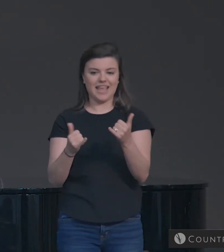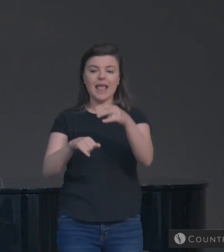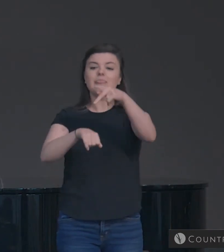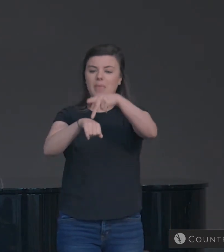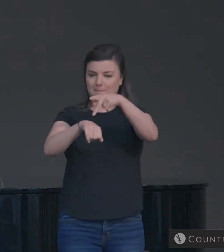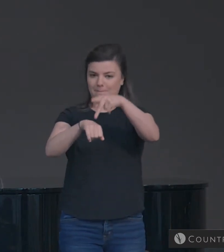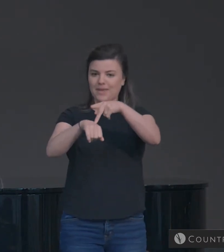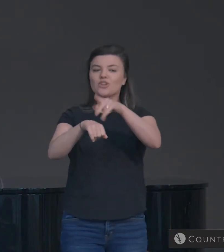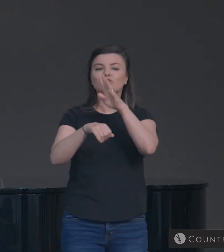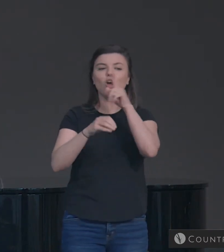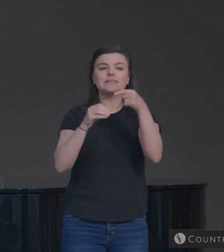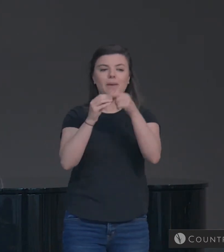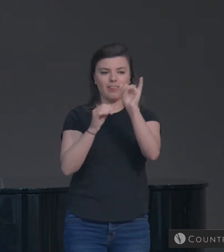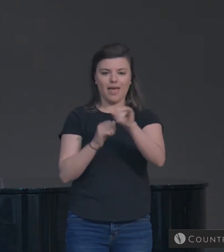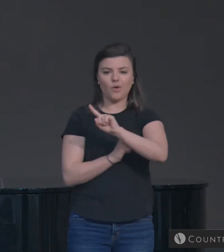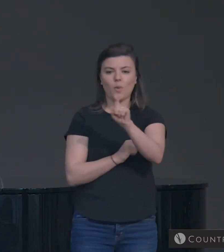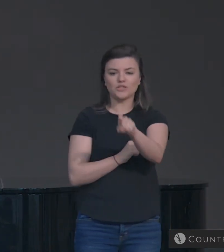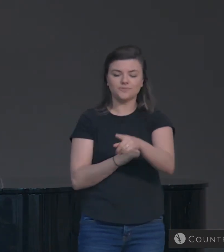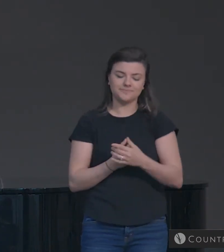addresses that question.